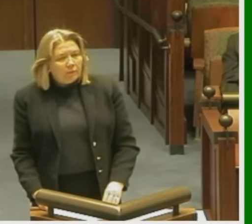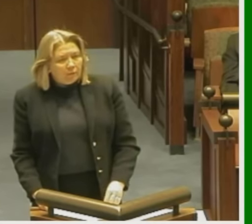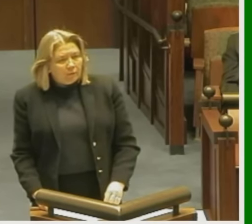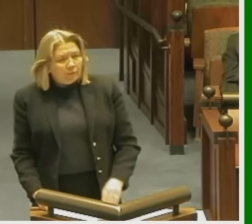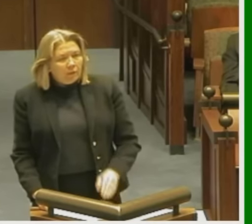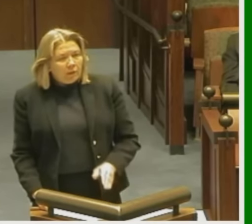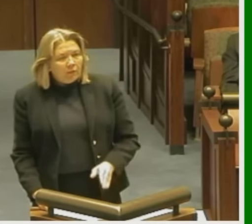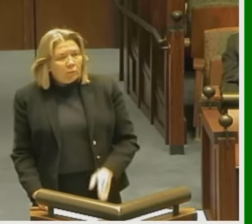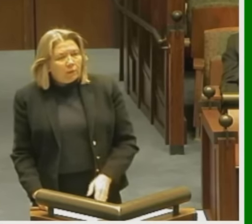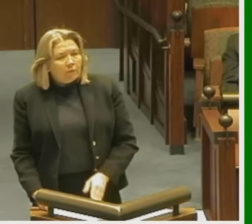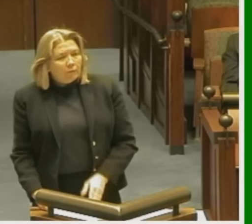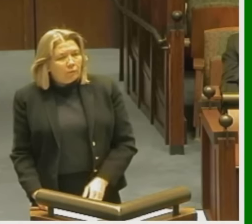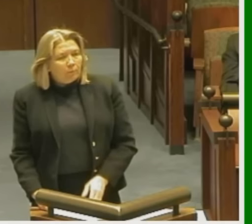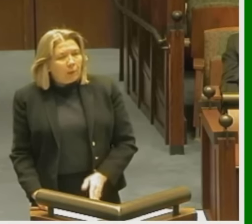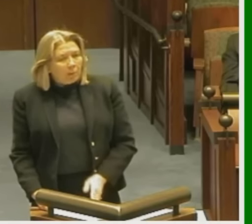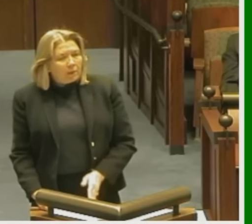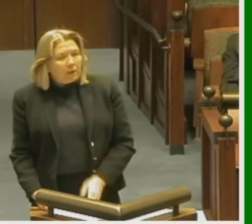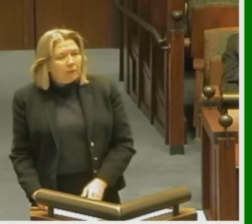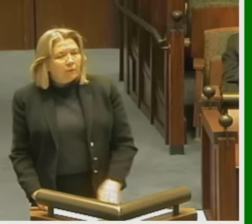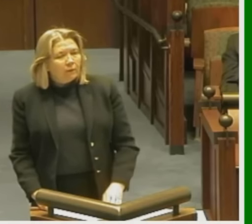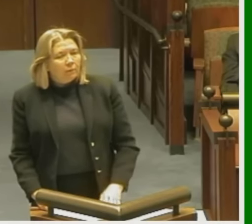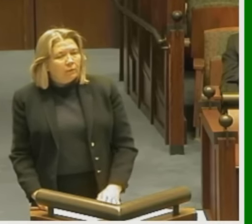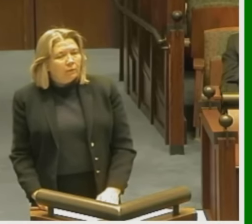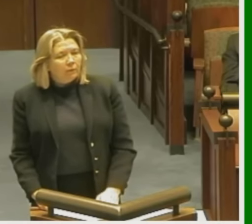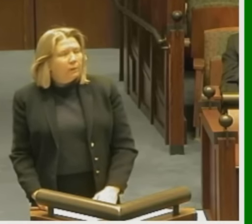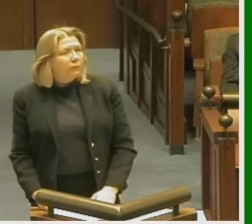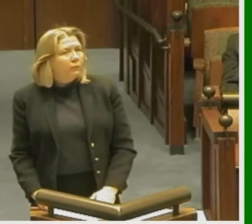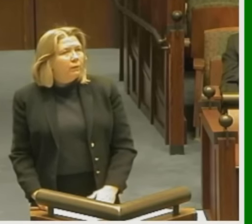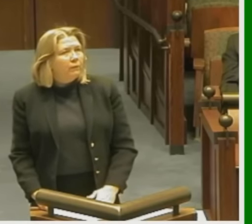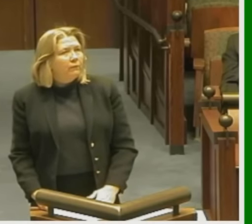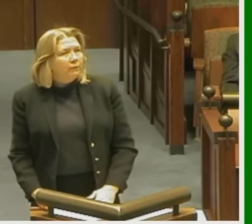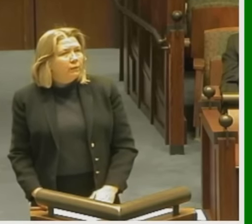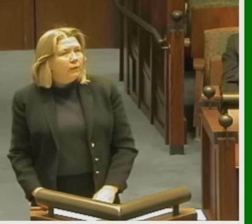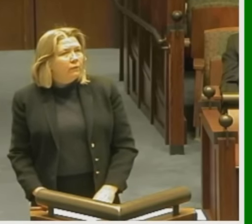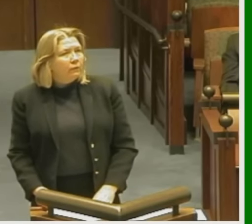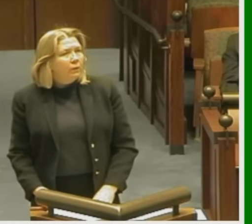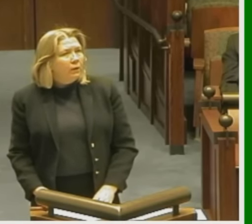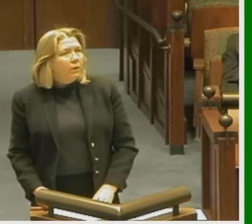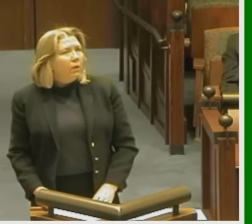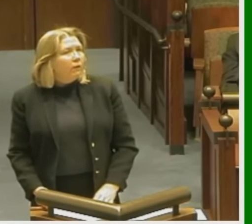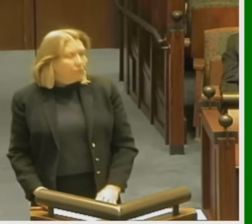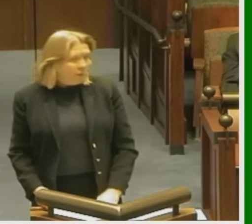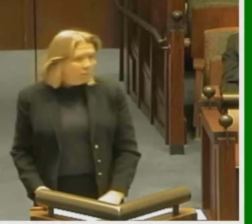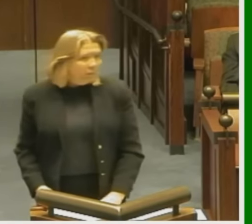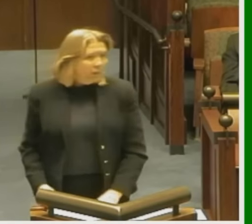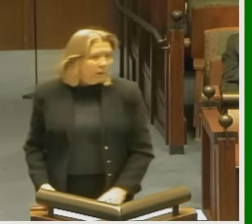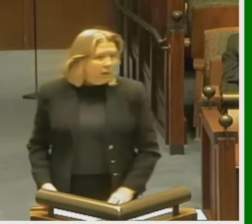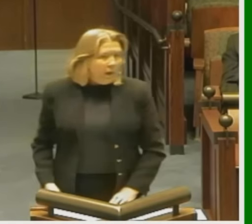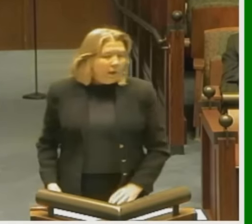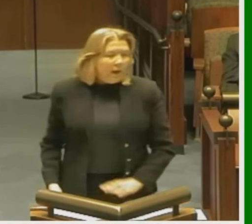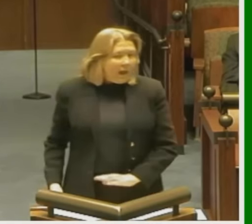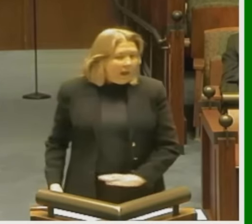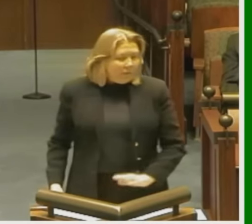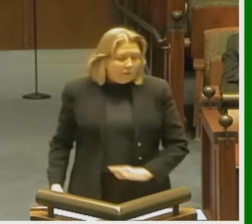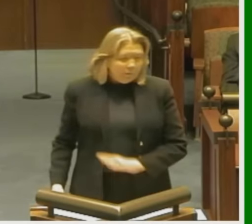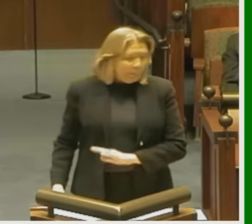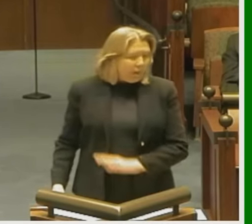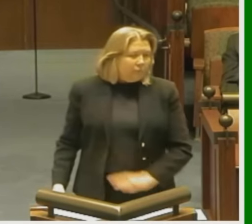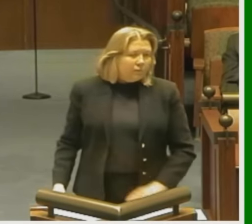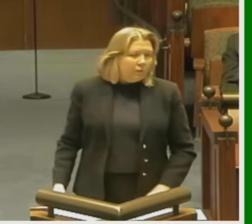standard is what governs public contracts because of the possibility of the derogation of sovereignty. And plaintiffs